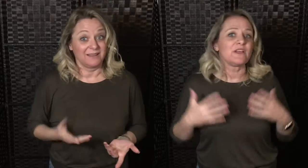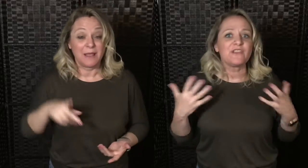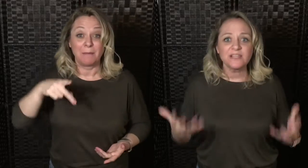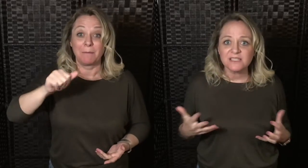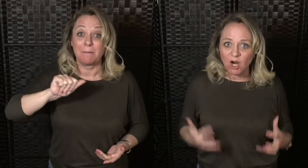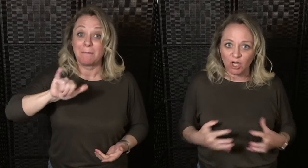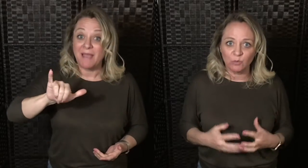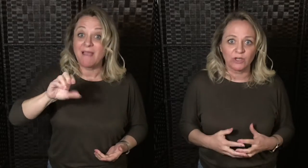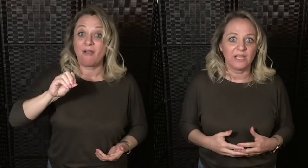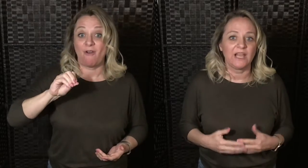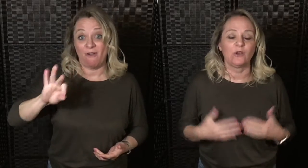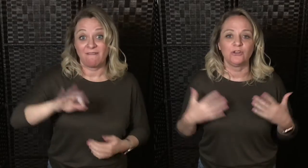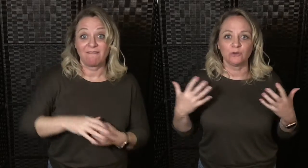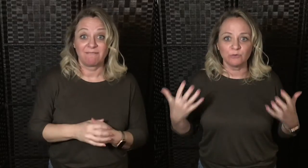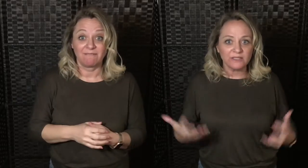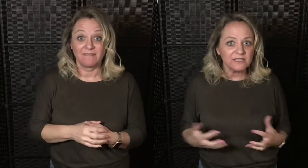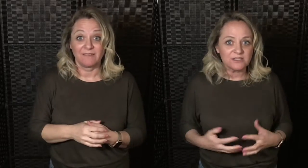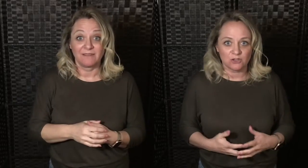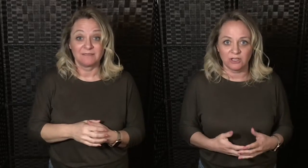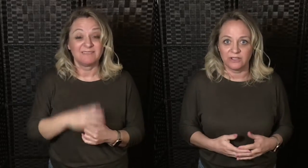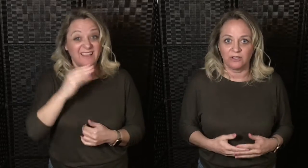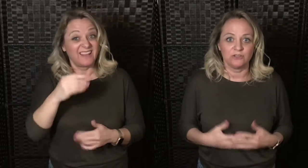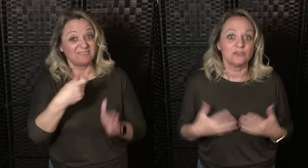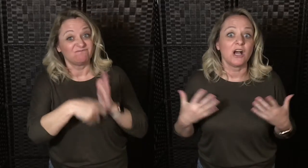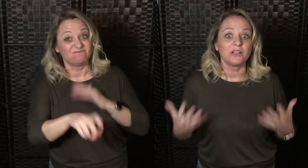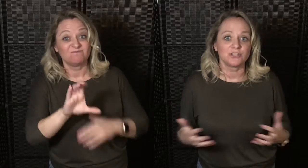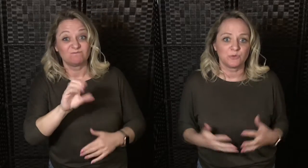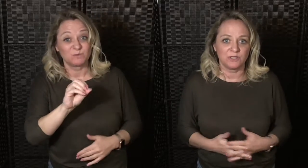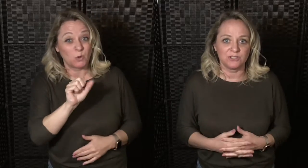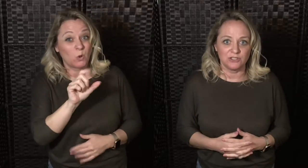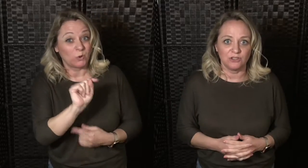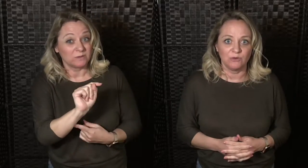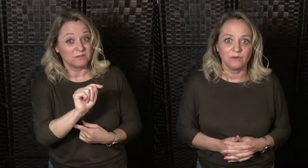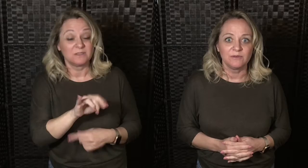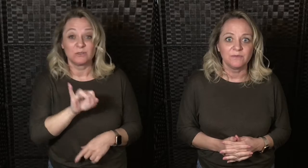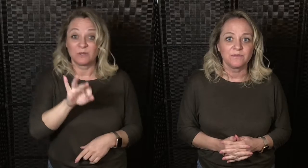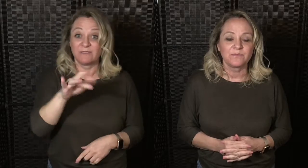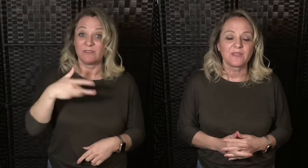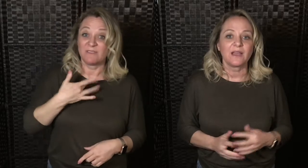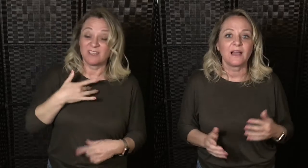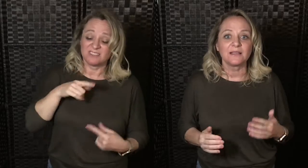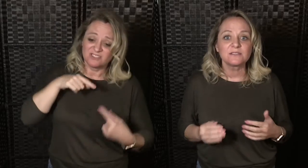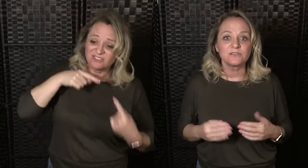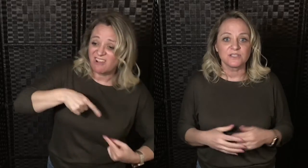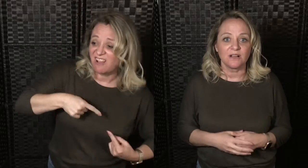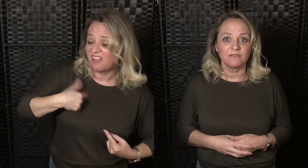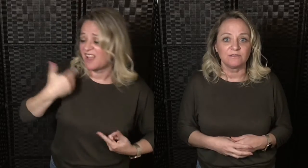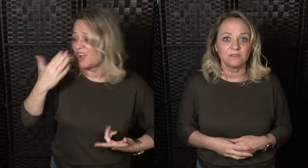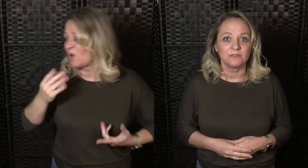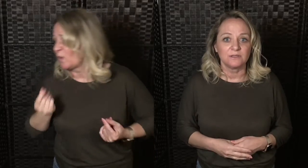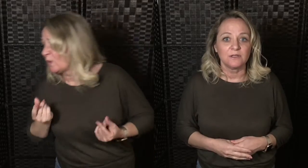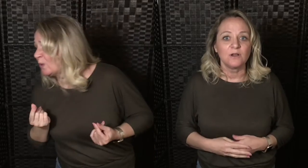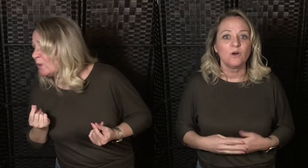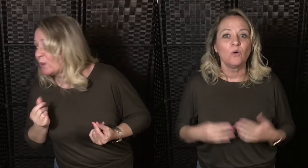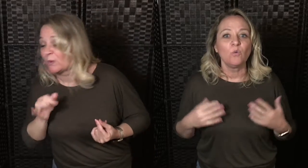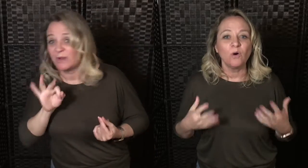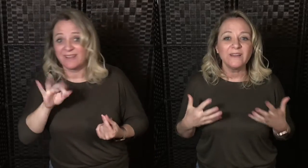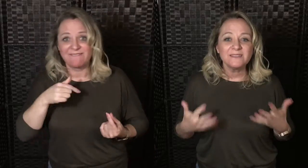things aren't working out, you're really struggling or you're not sure what to do, ask yourself, what is